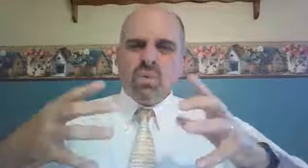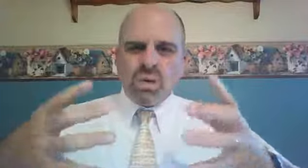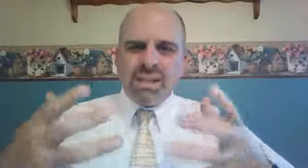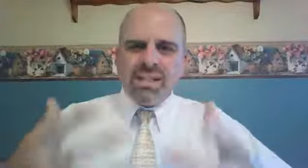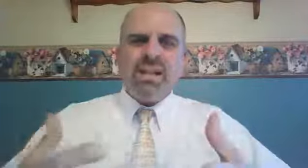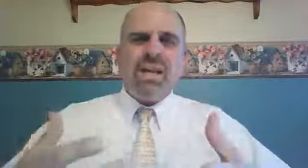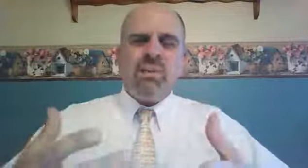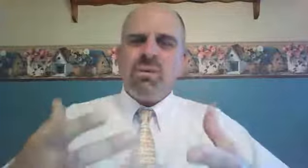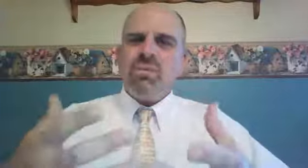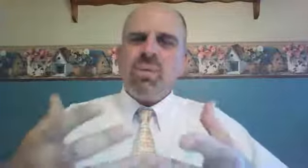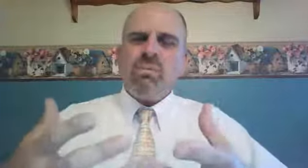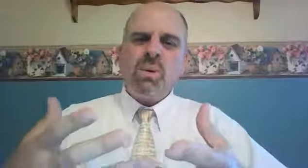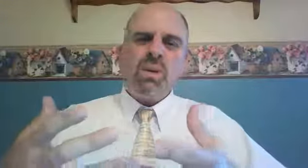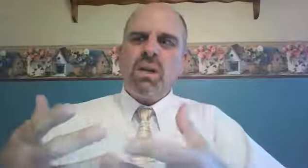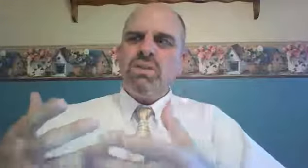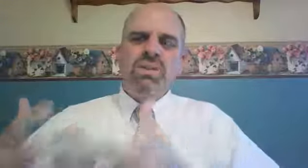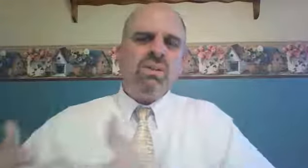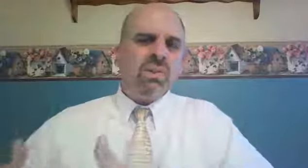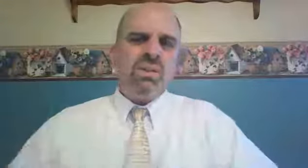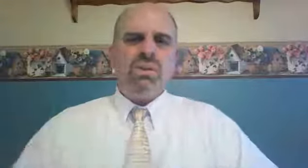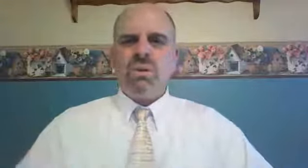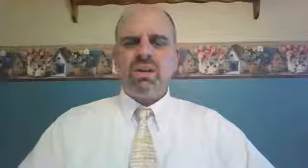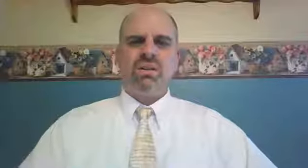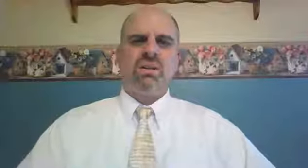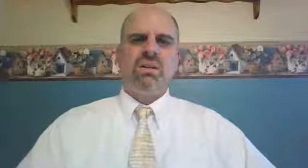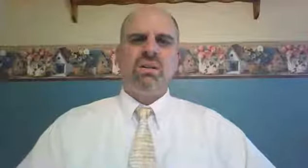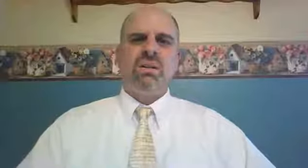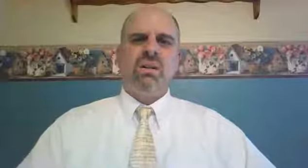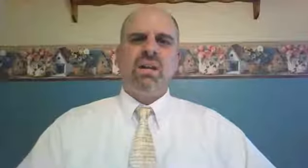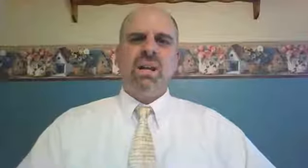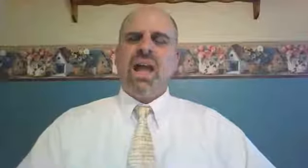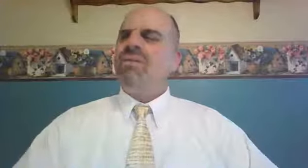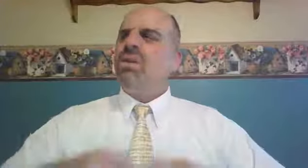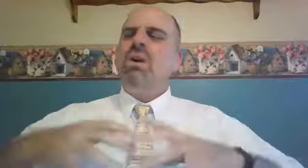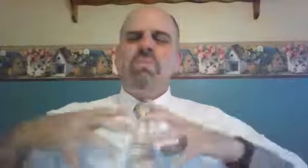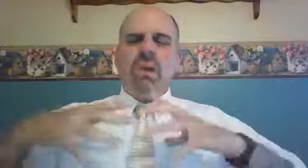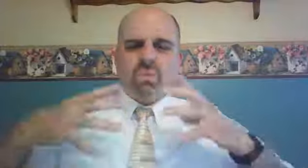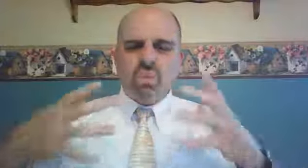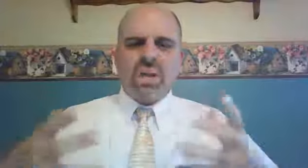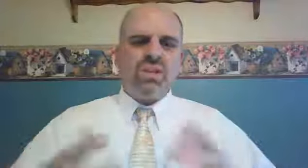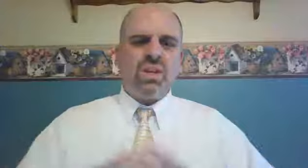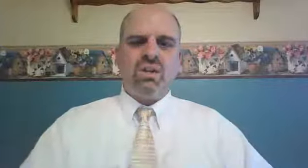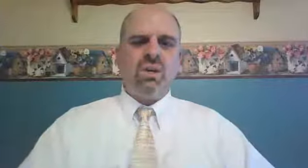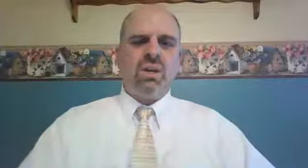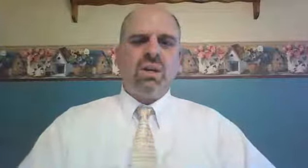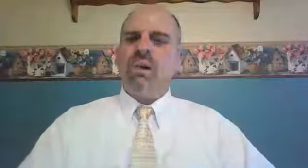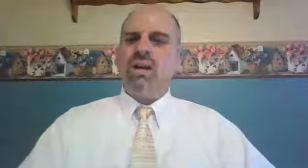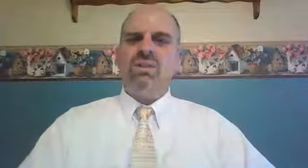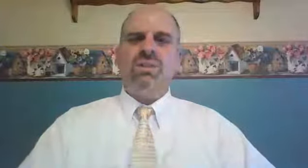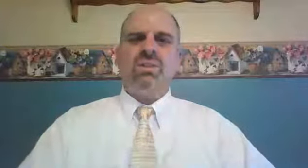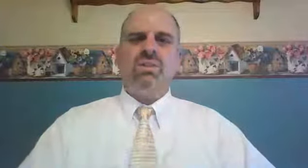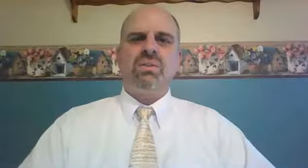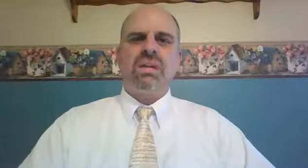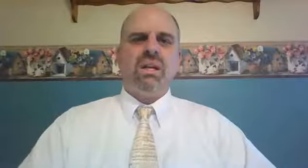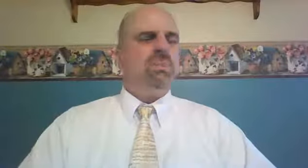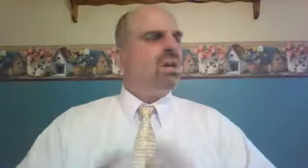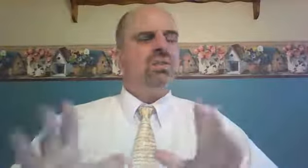redeemed from your sinful situation? Have you been rescued by Jesus? Because,